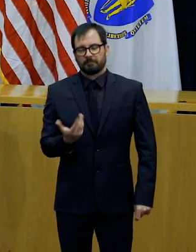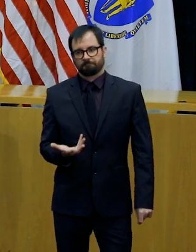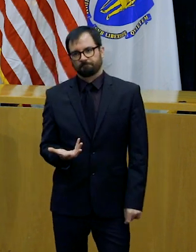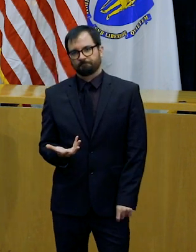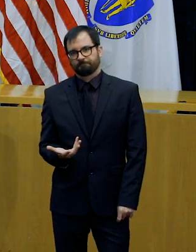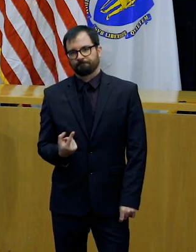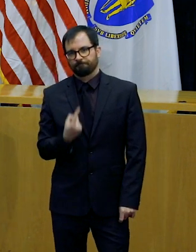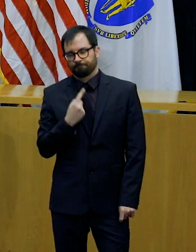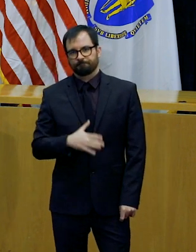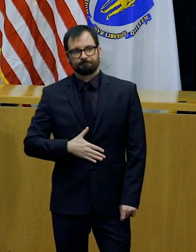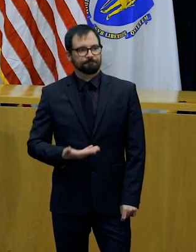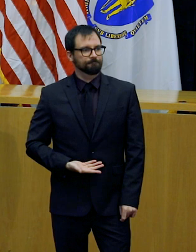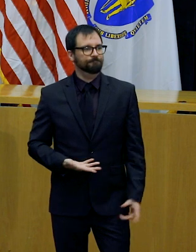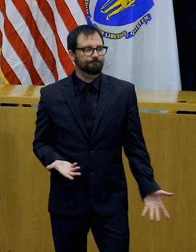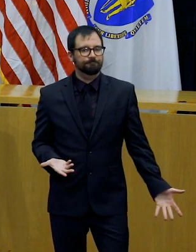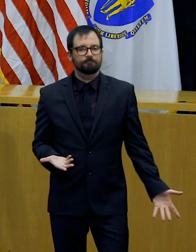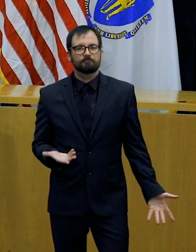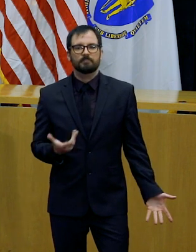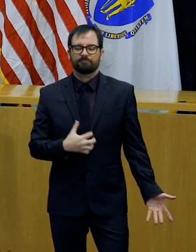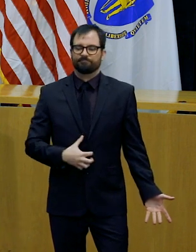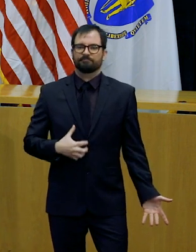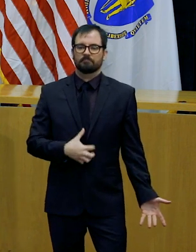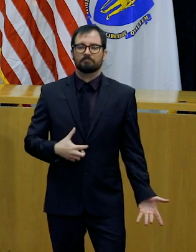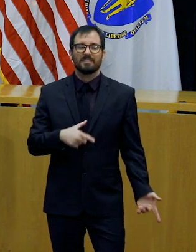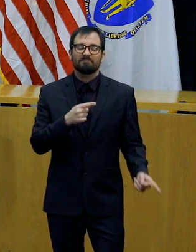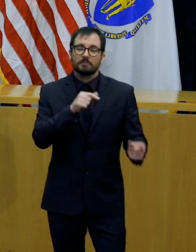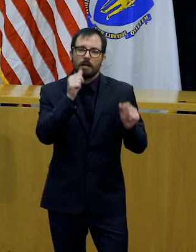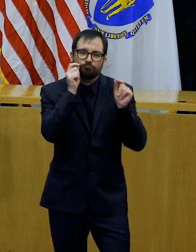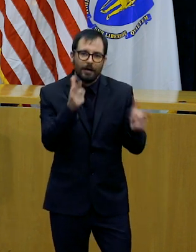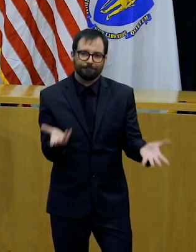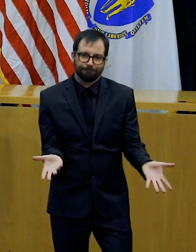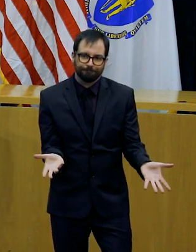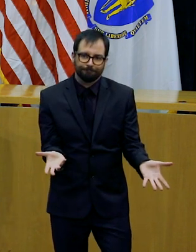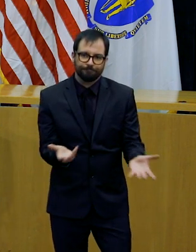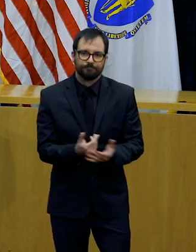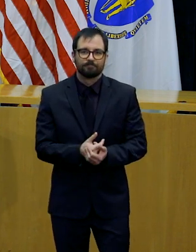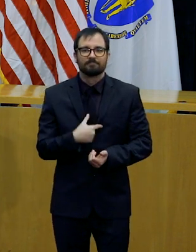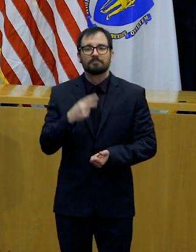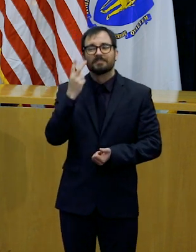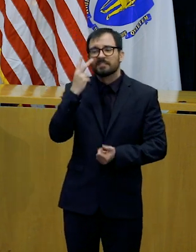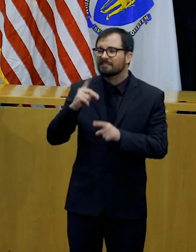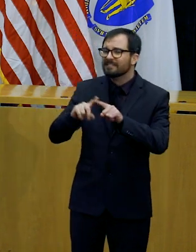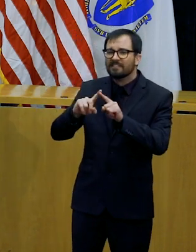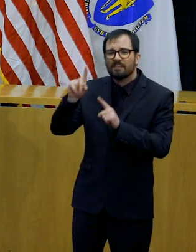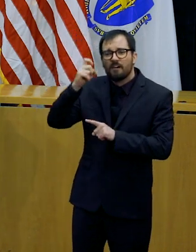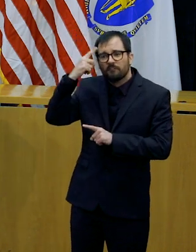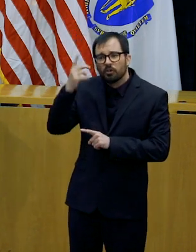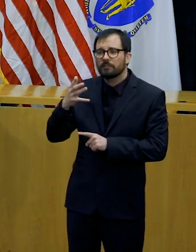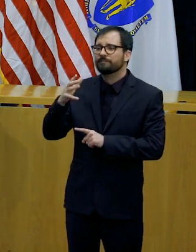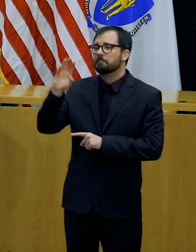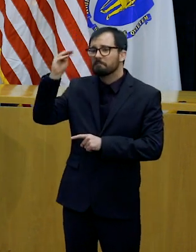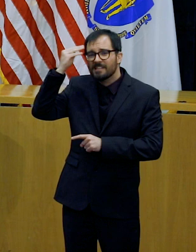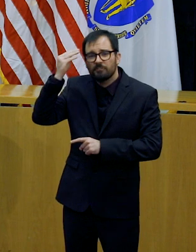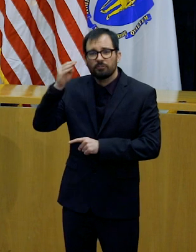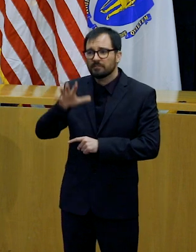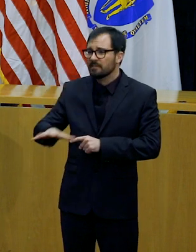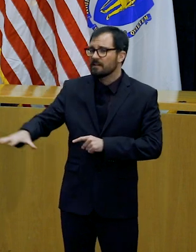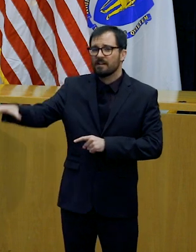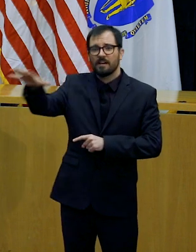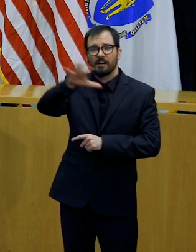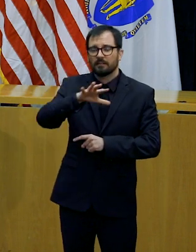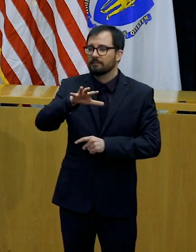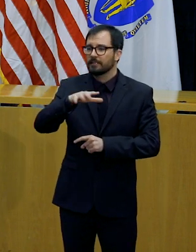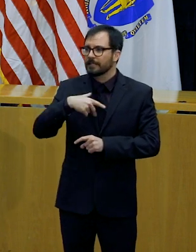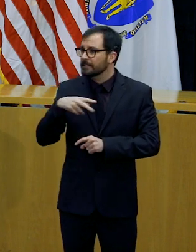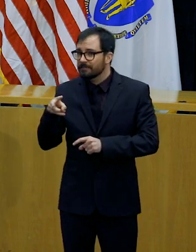and seen governors and mayors and other elected officials completely shift their focus to the task at hand without the slightest partisan